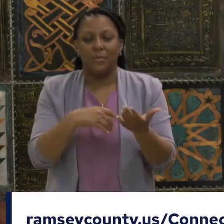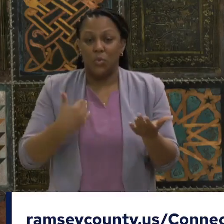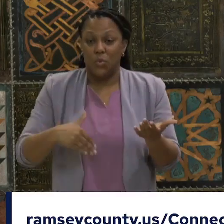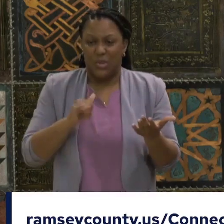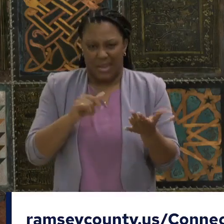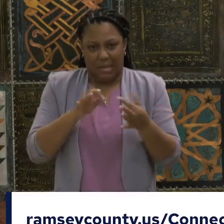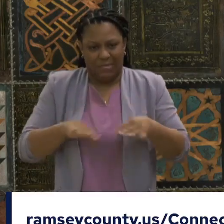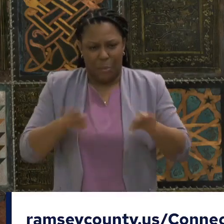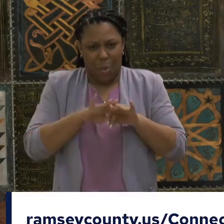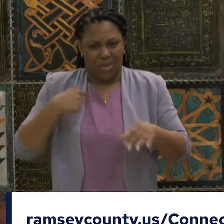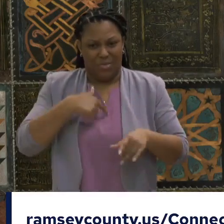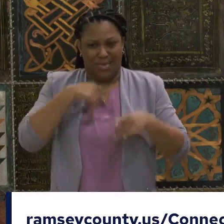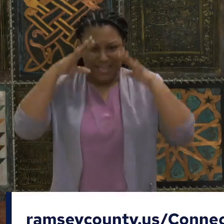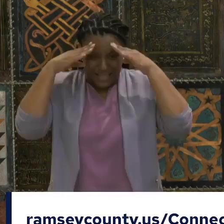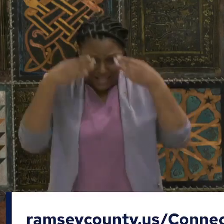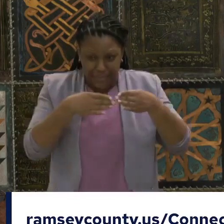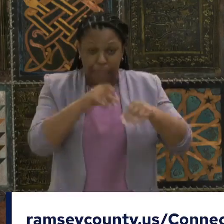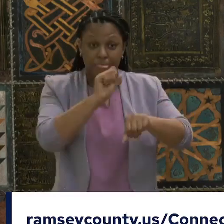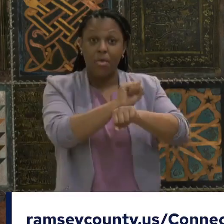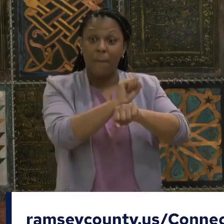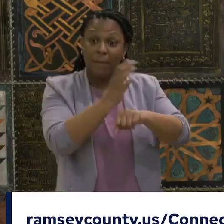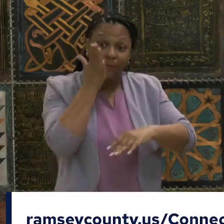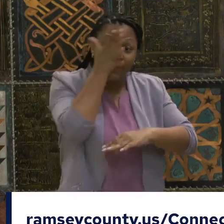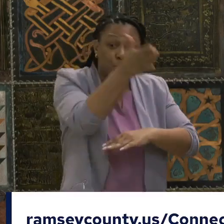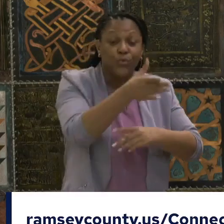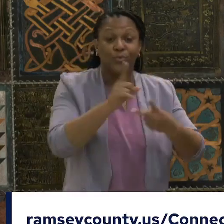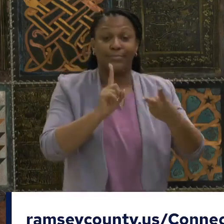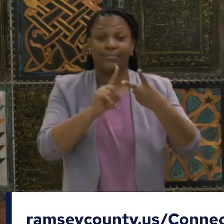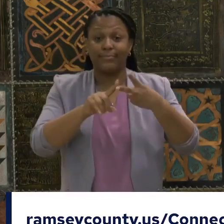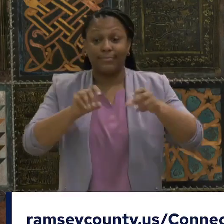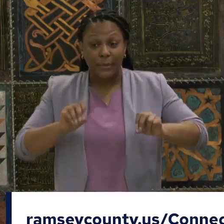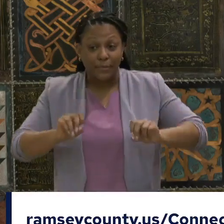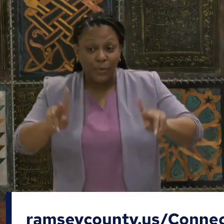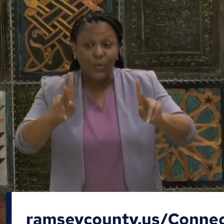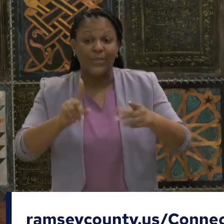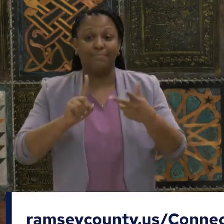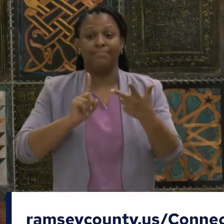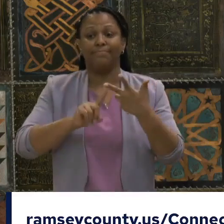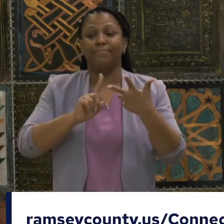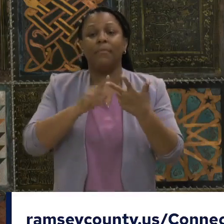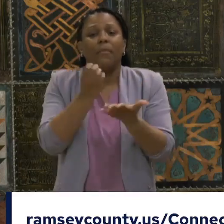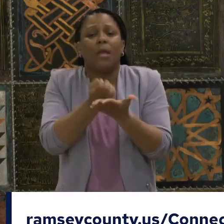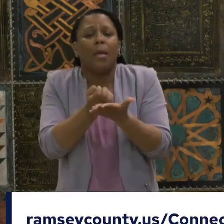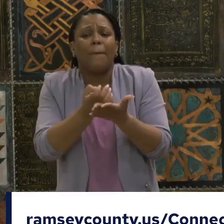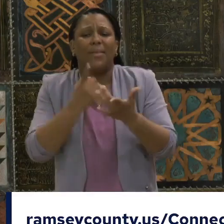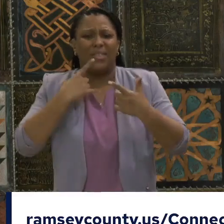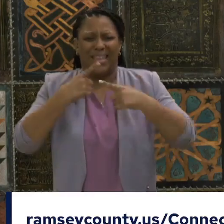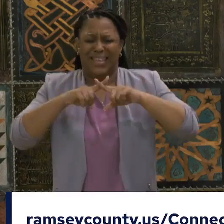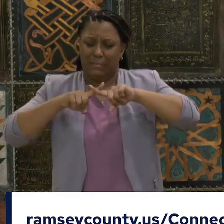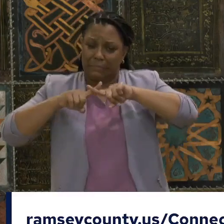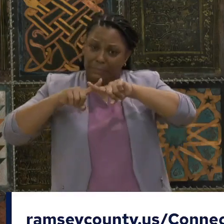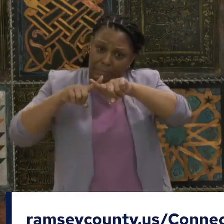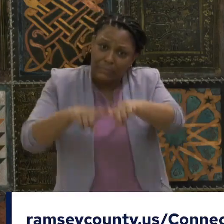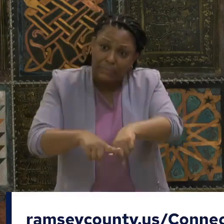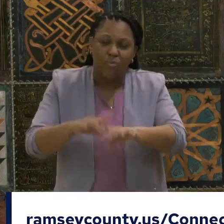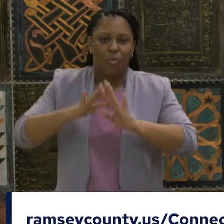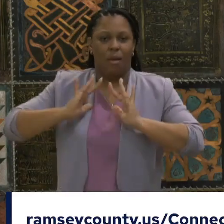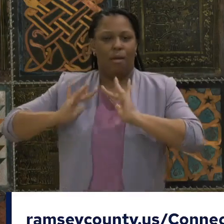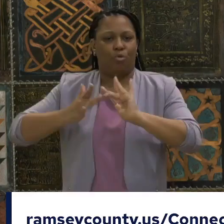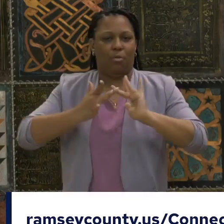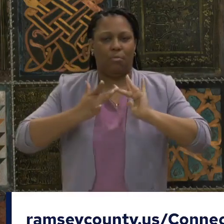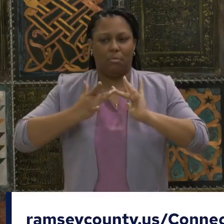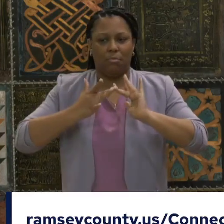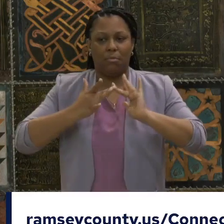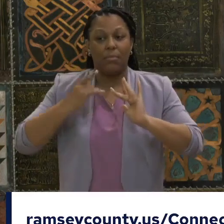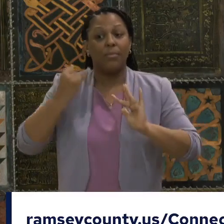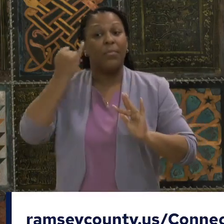opportunities really are online. We simply can't get to an equitable future and an inclusive economy if we can't